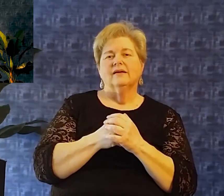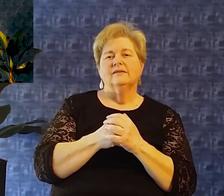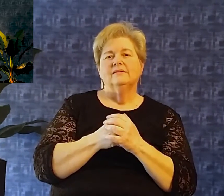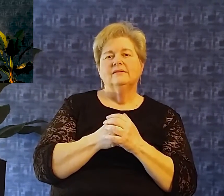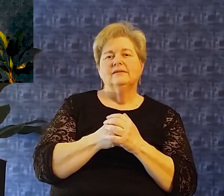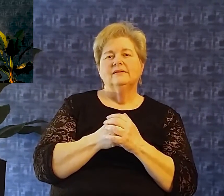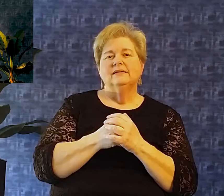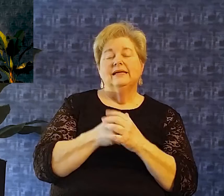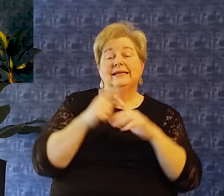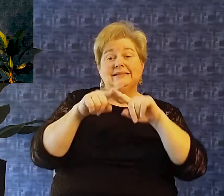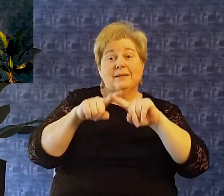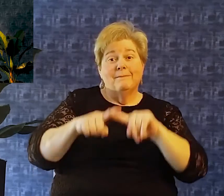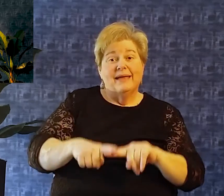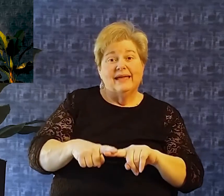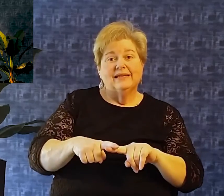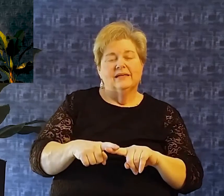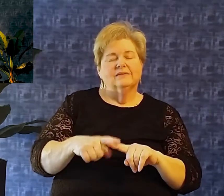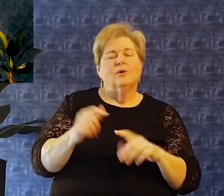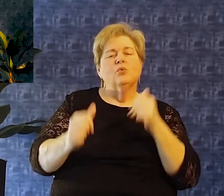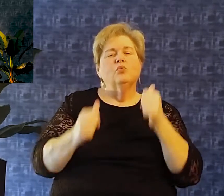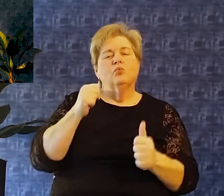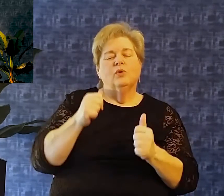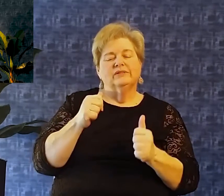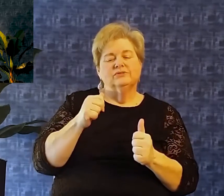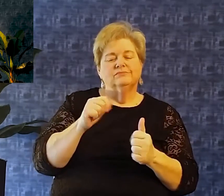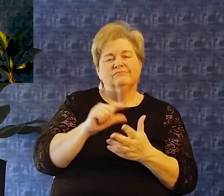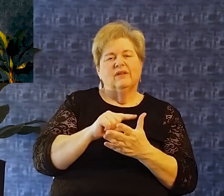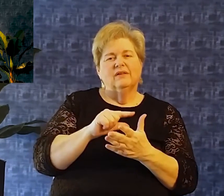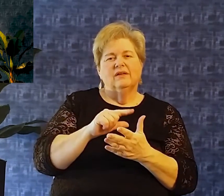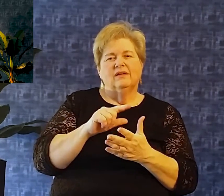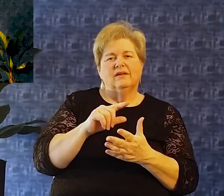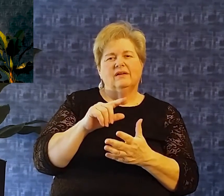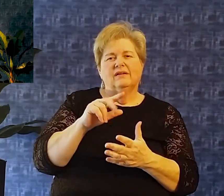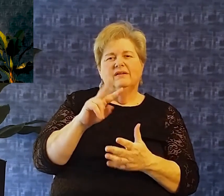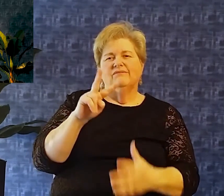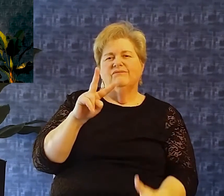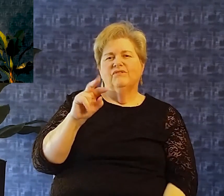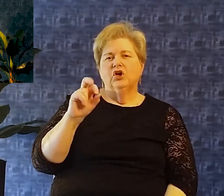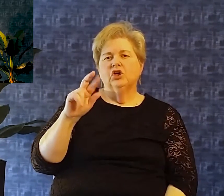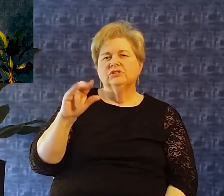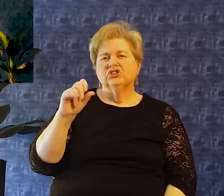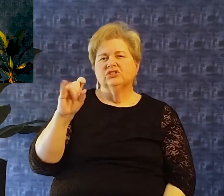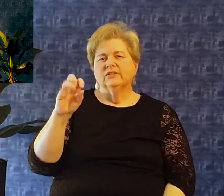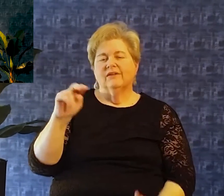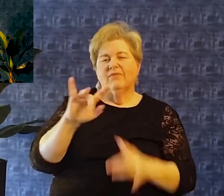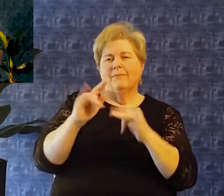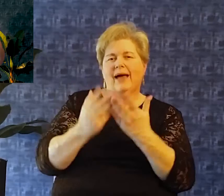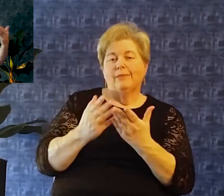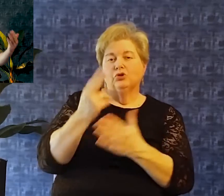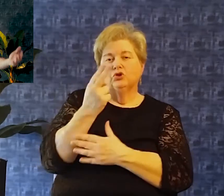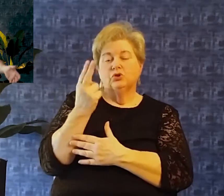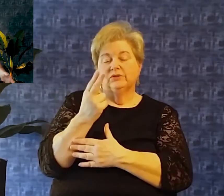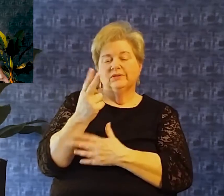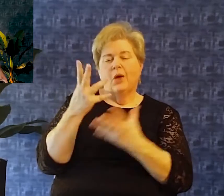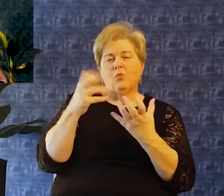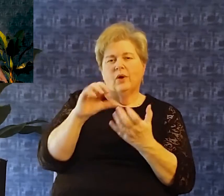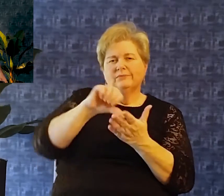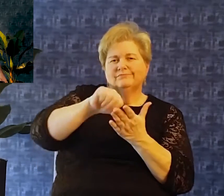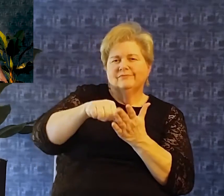I want to just highlight the word that the esv translates at the end of verse six This plea for grace. want to highlight this